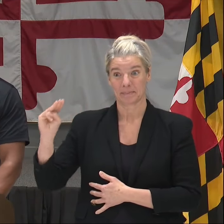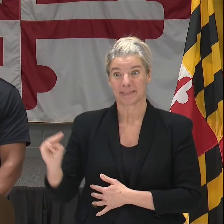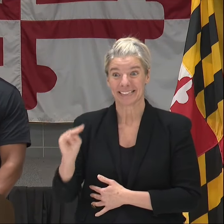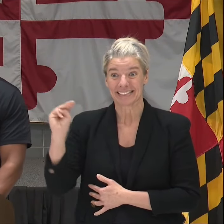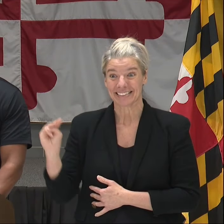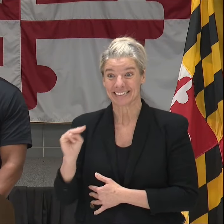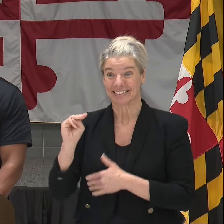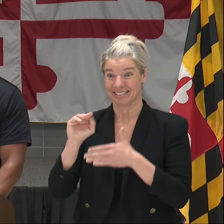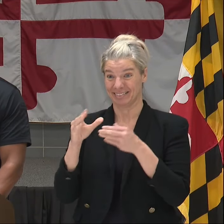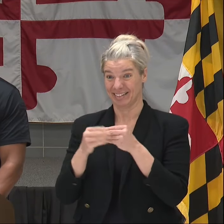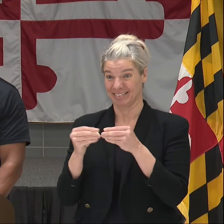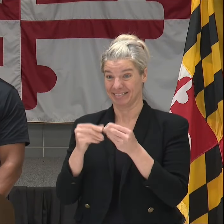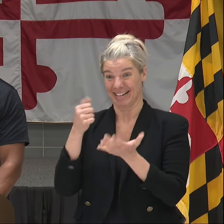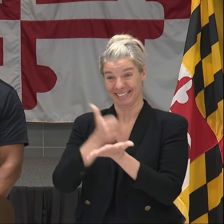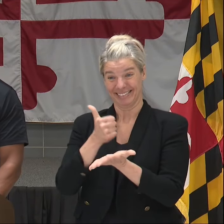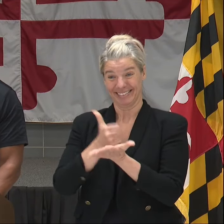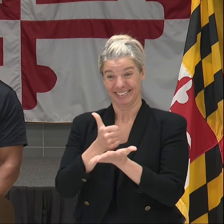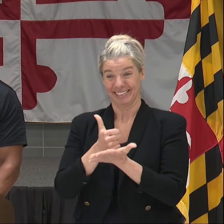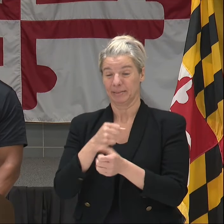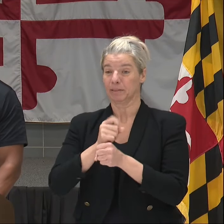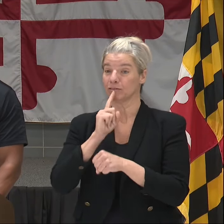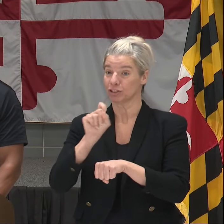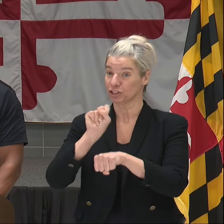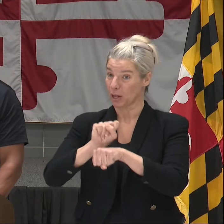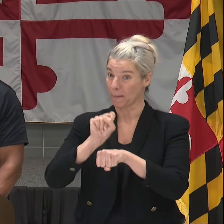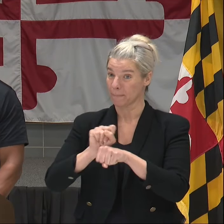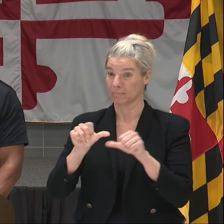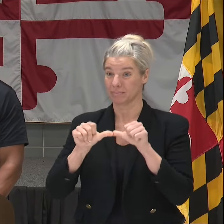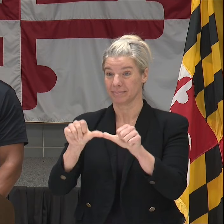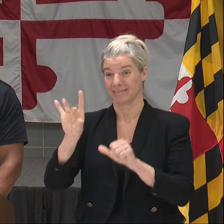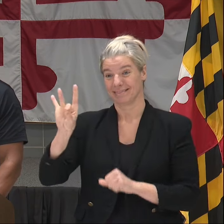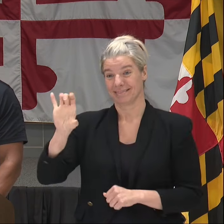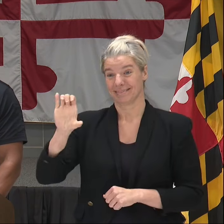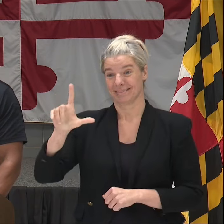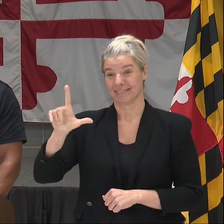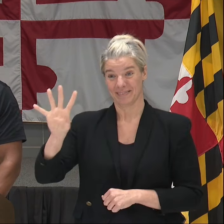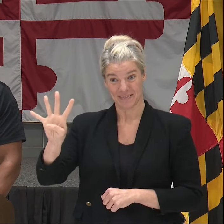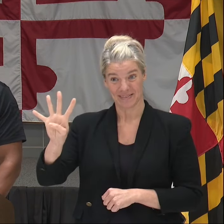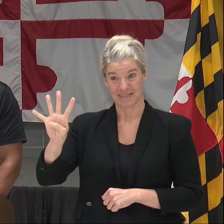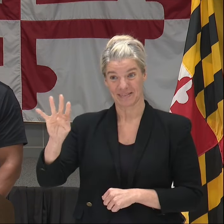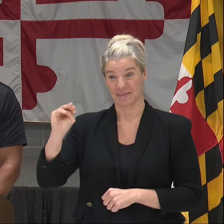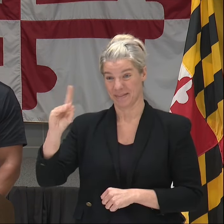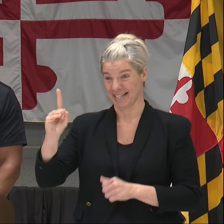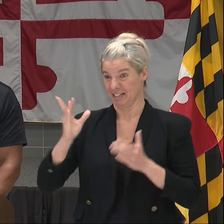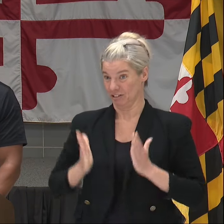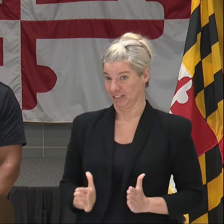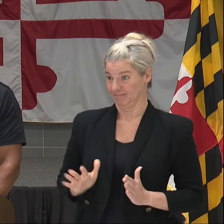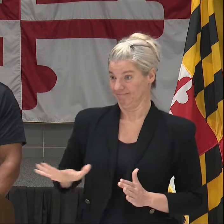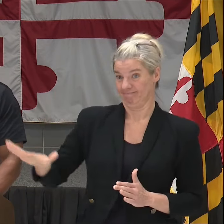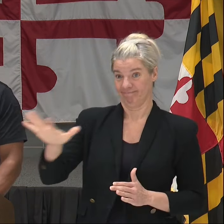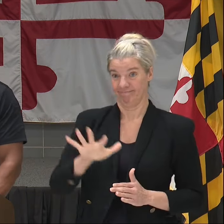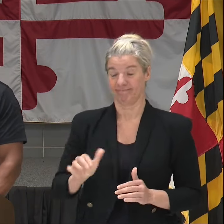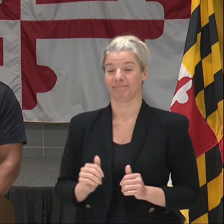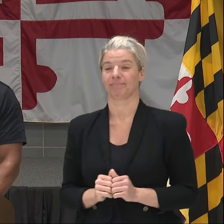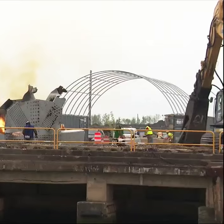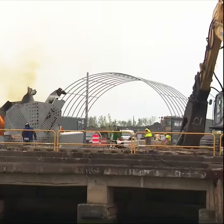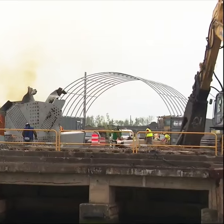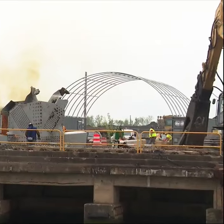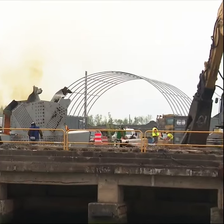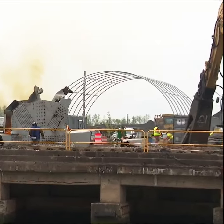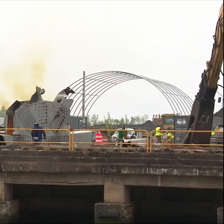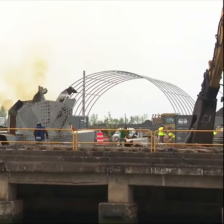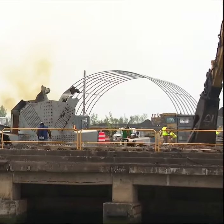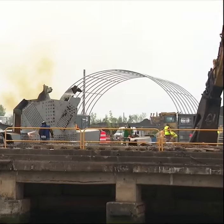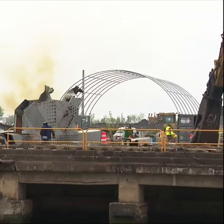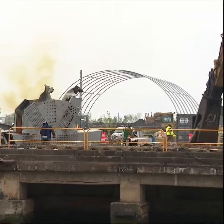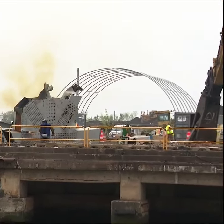which will protect the jobs of 824 Marylanders. Governor Moore announcing a new program, the Port